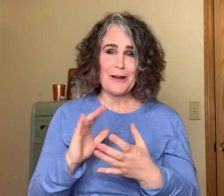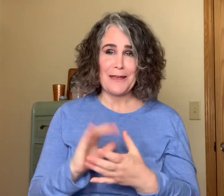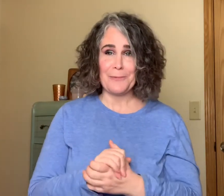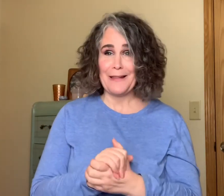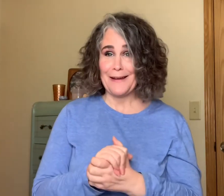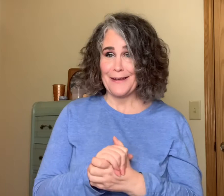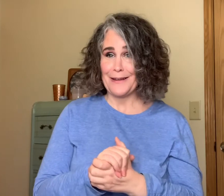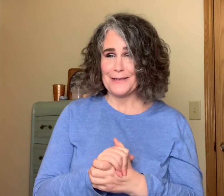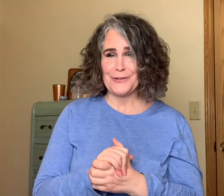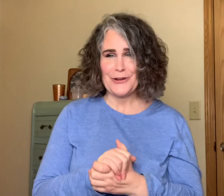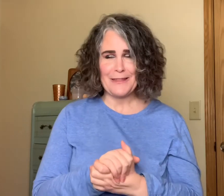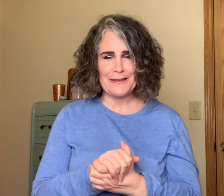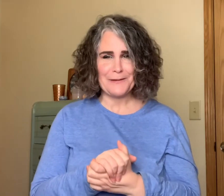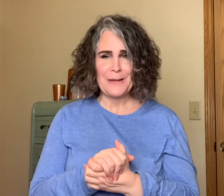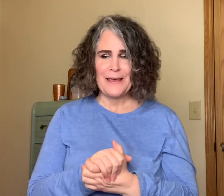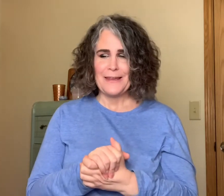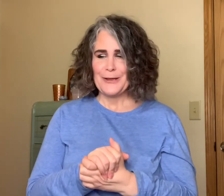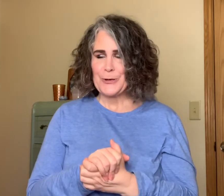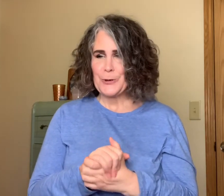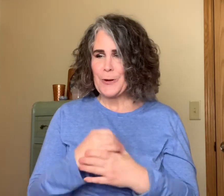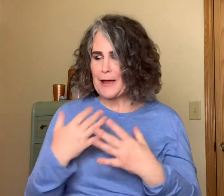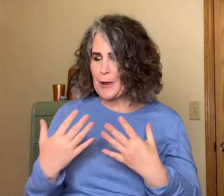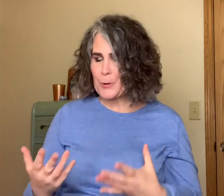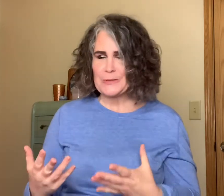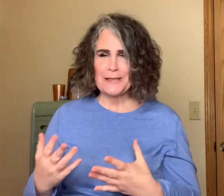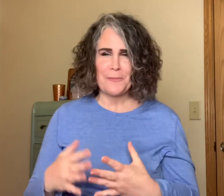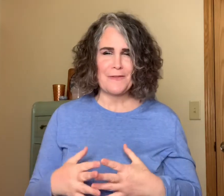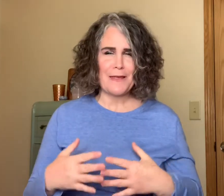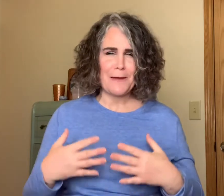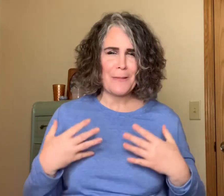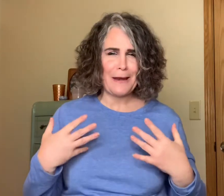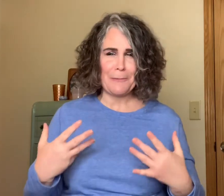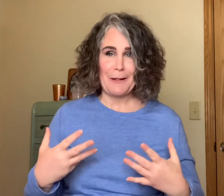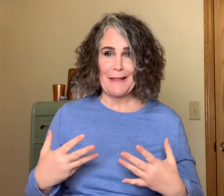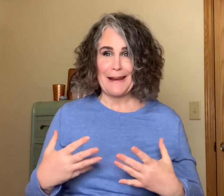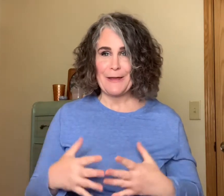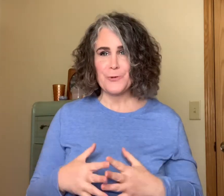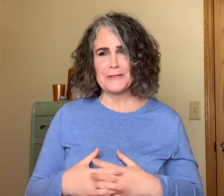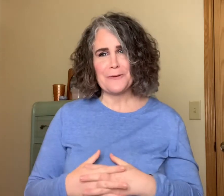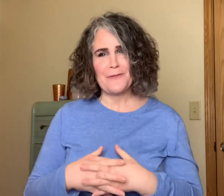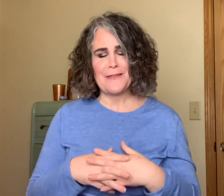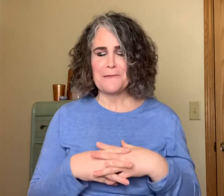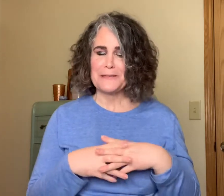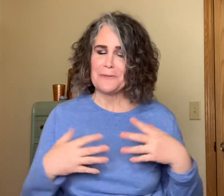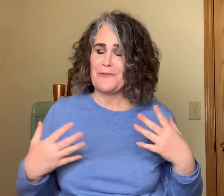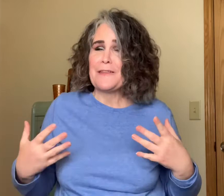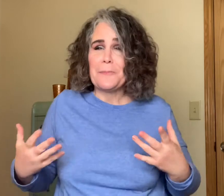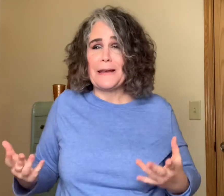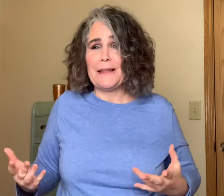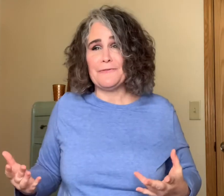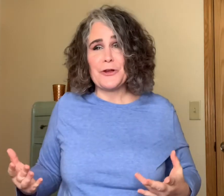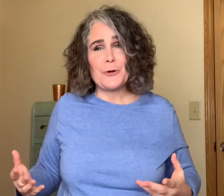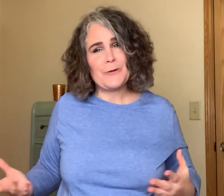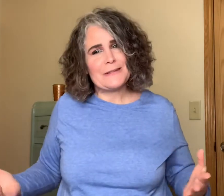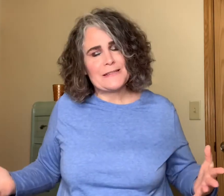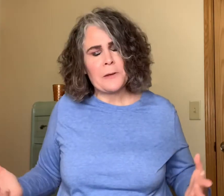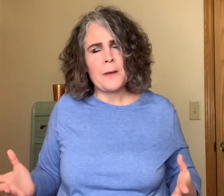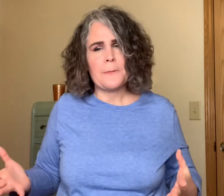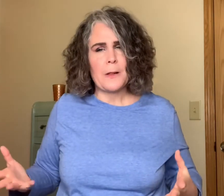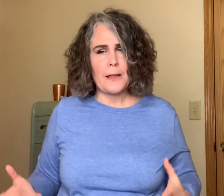I am glad I got to try them you know I own some of them and I'm glad I own some of them some of them I'd love to own and some I'm glad